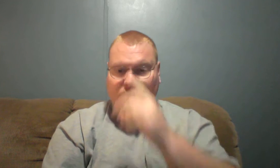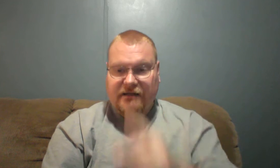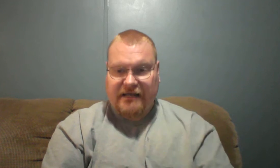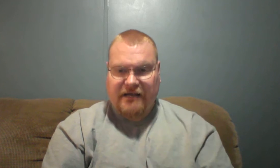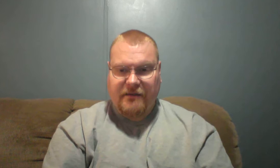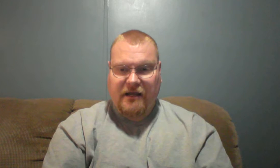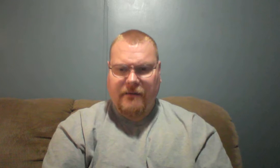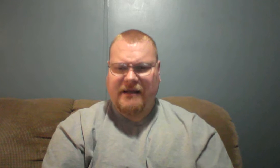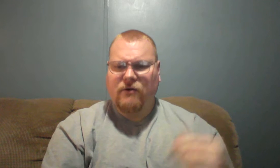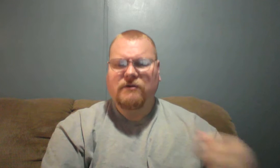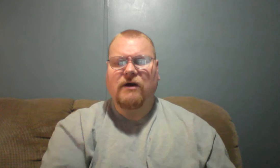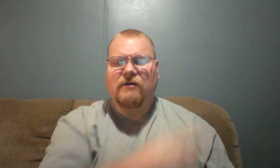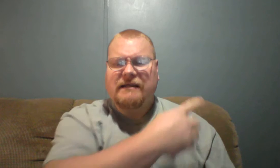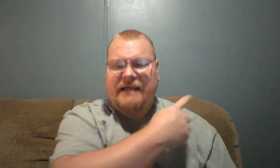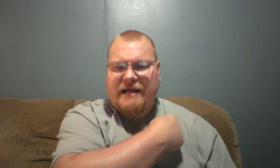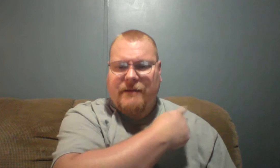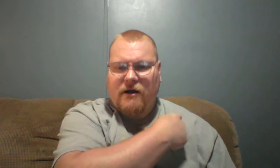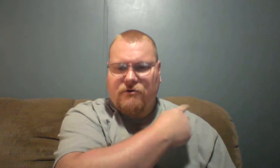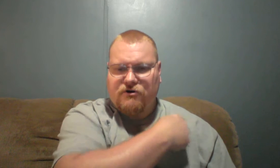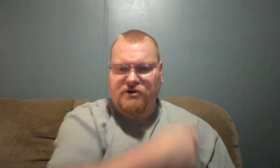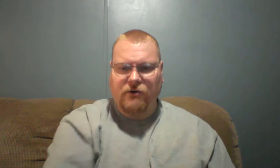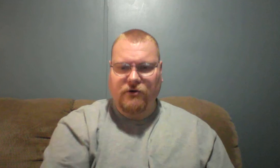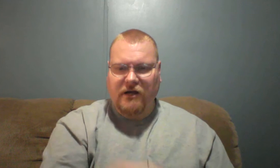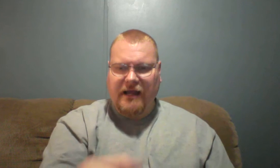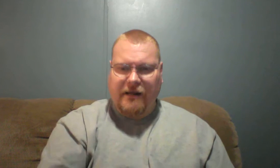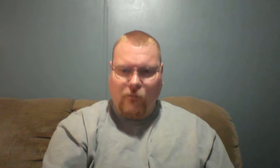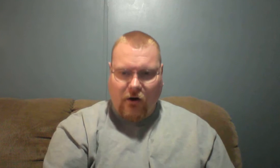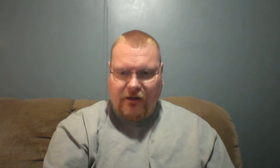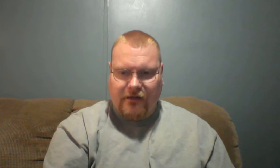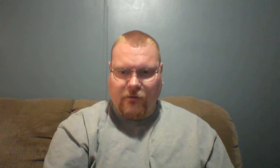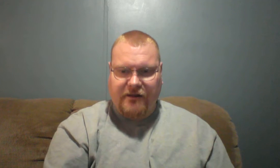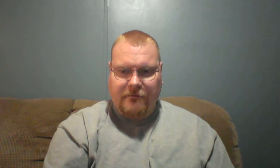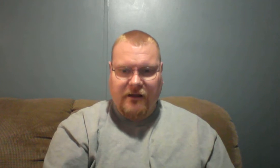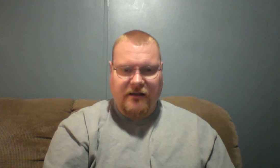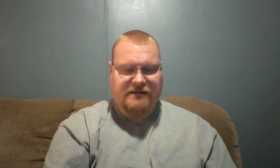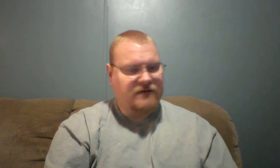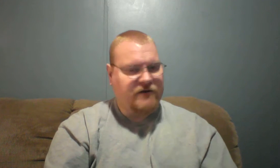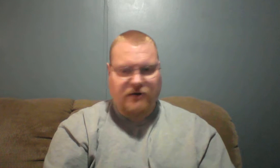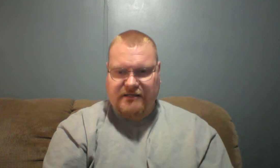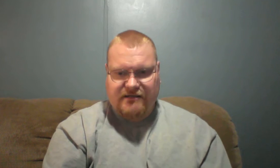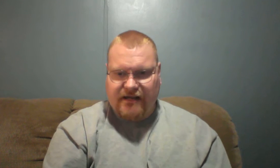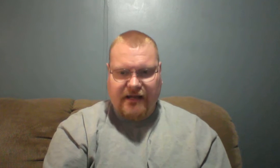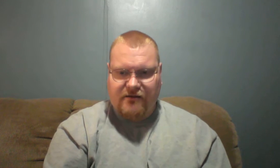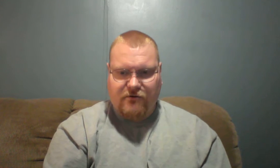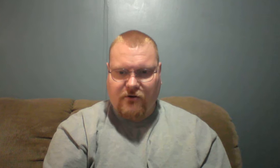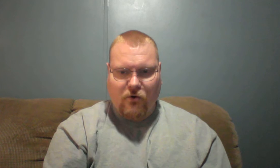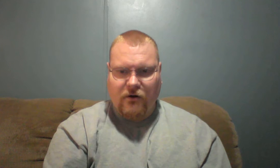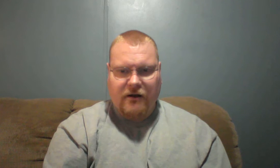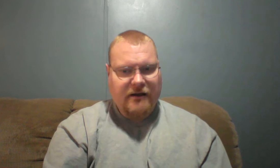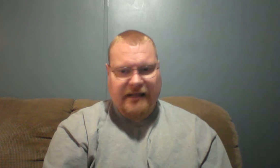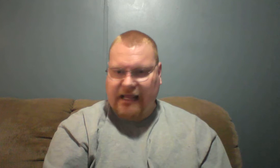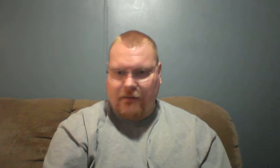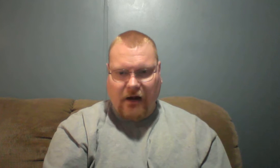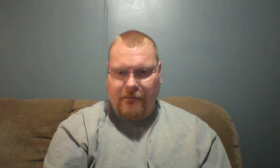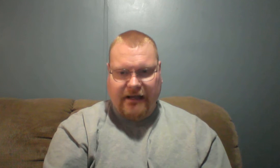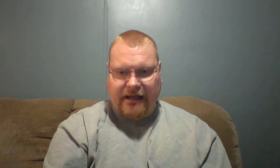let the enemy come in. Don't let the enemy on your shoulder and walk in with him. Like I said, if he tries to sneak in through the door, kick him right back out.